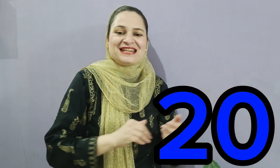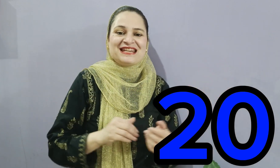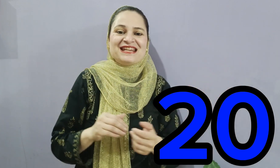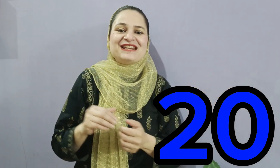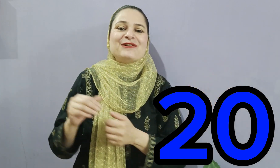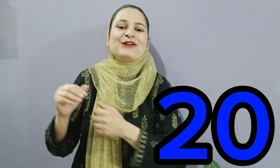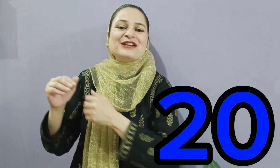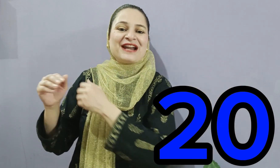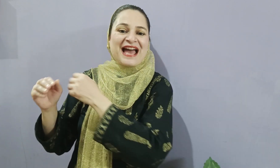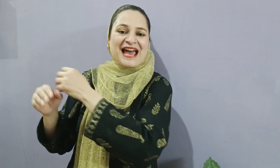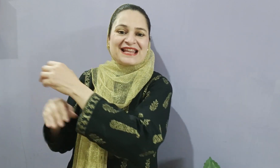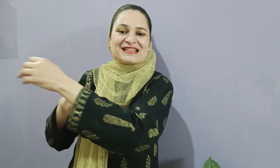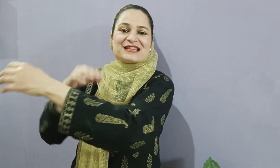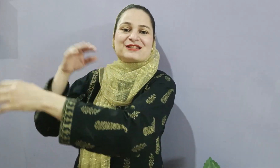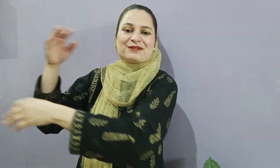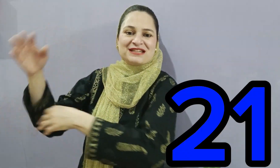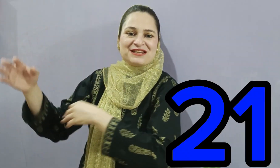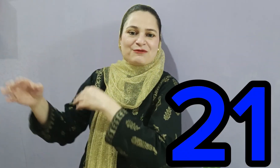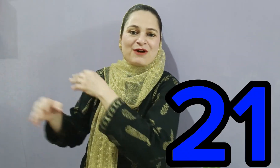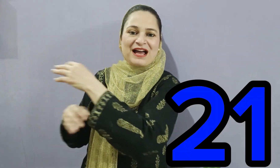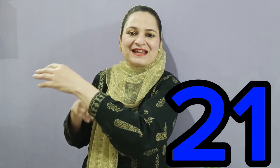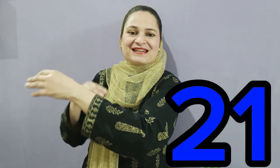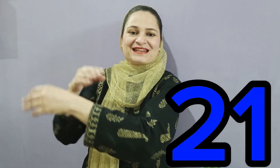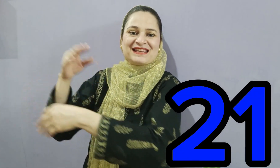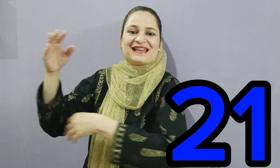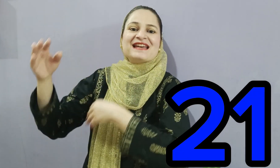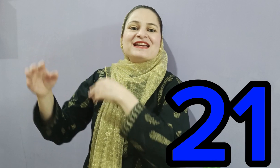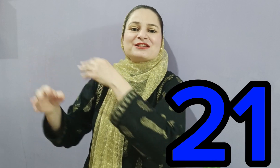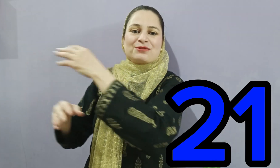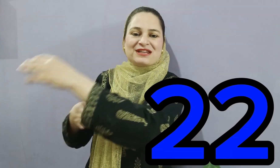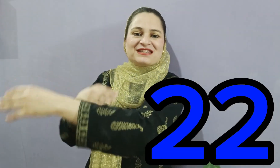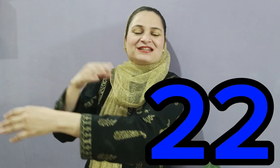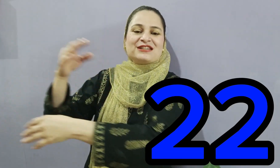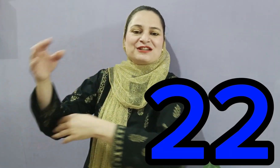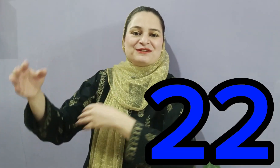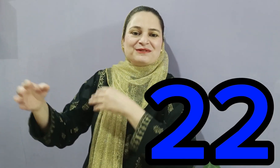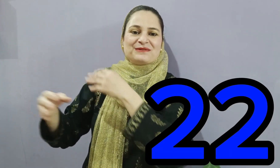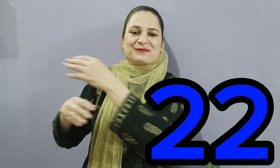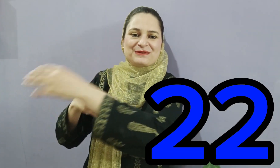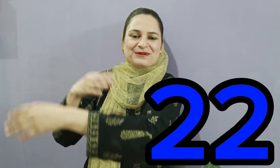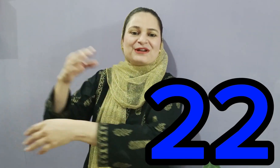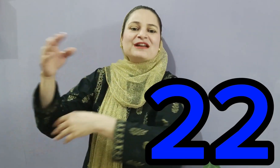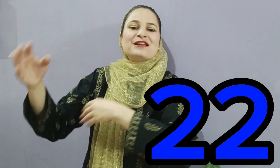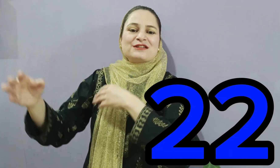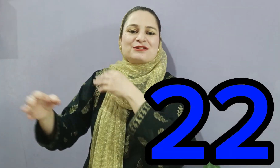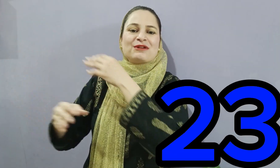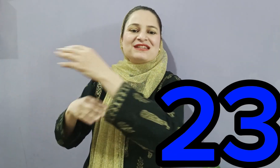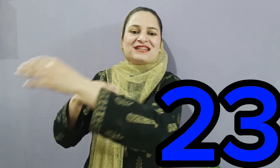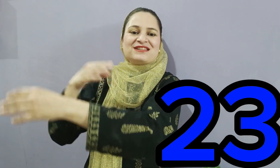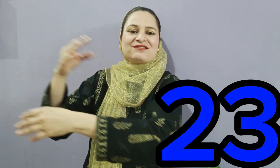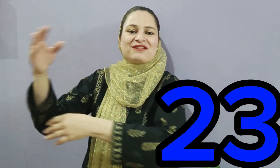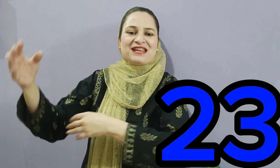Roll your hands, 21, 22, 23,